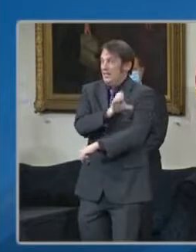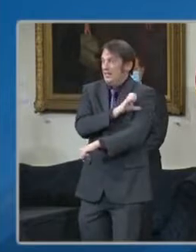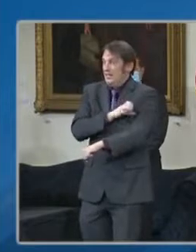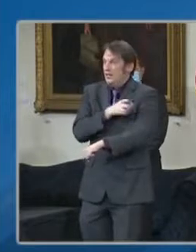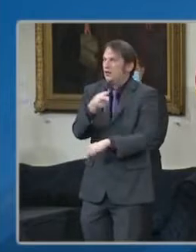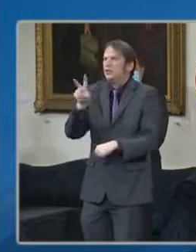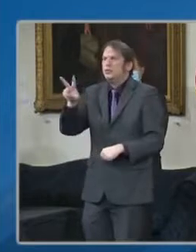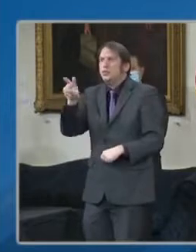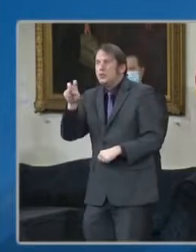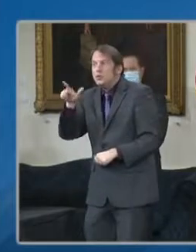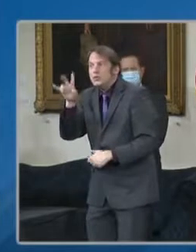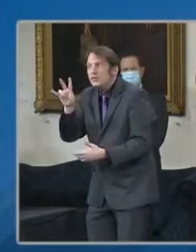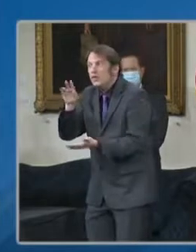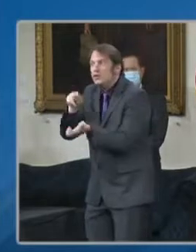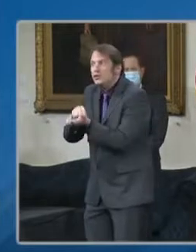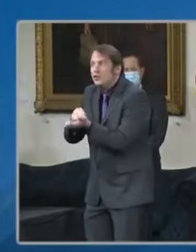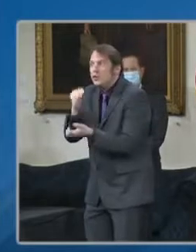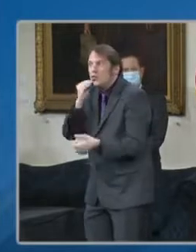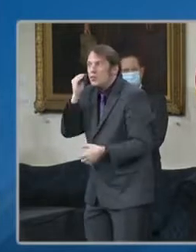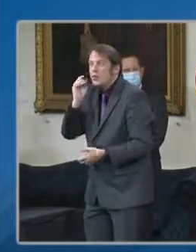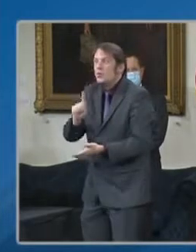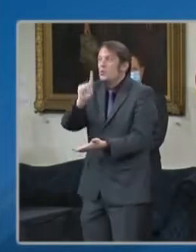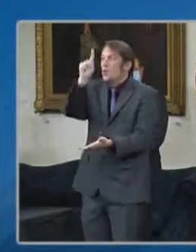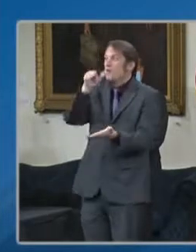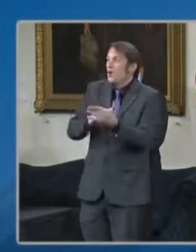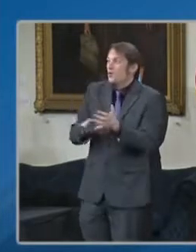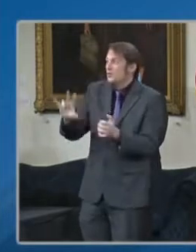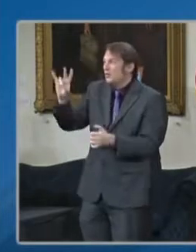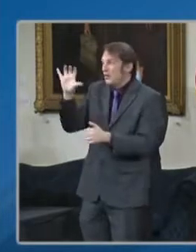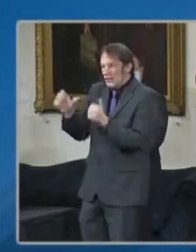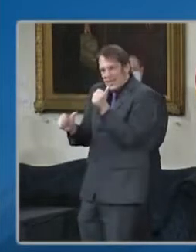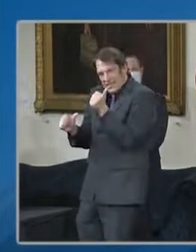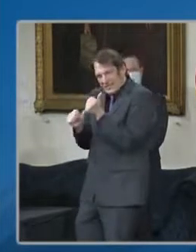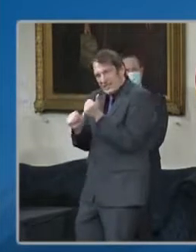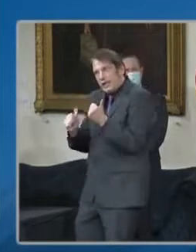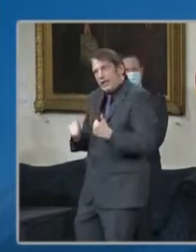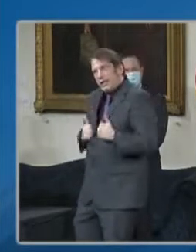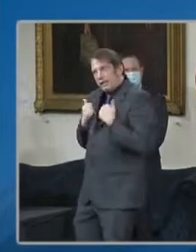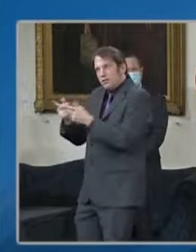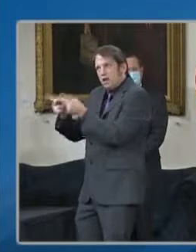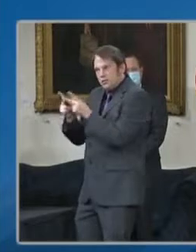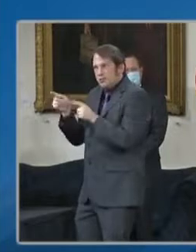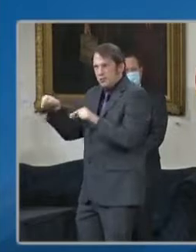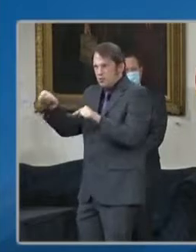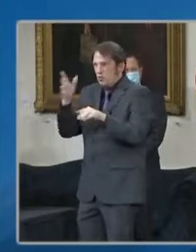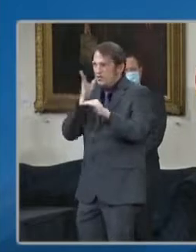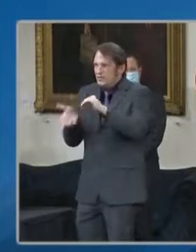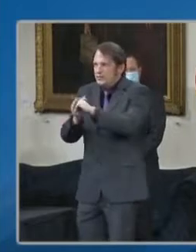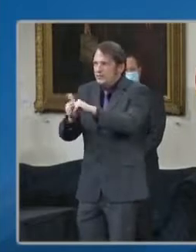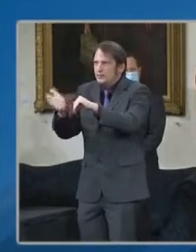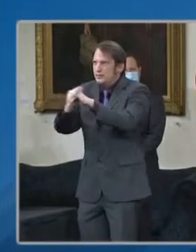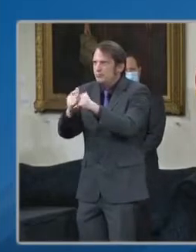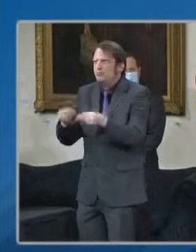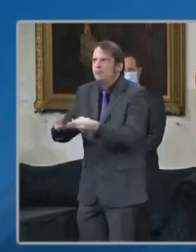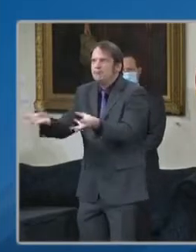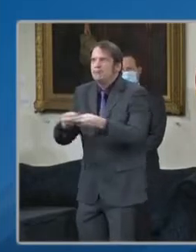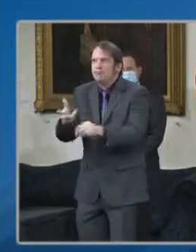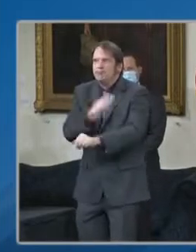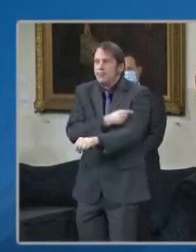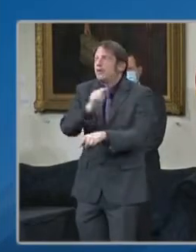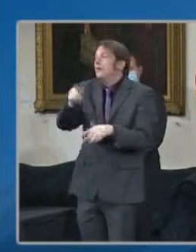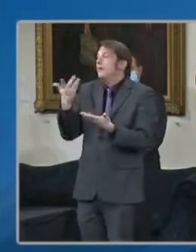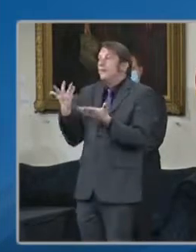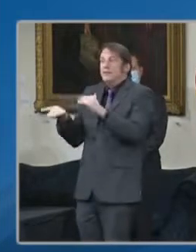living facilities. As of today, we're now increasing to 275 pharmacies, 38